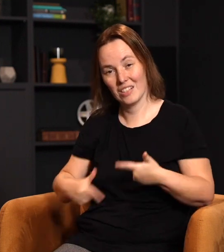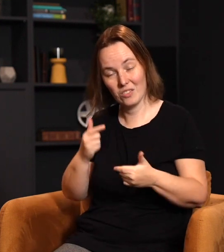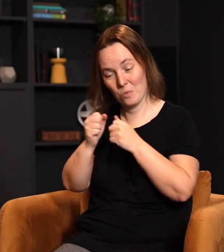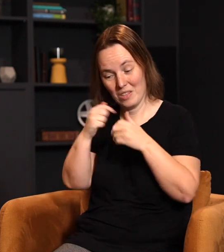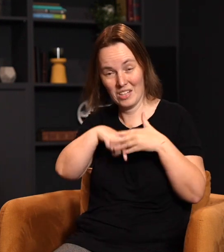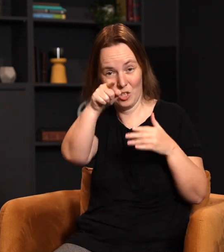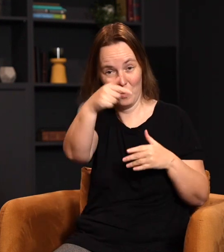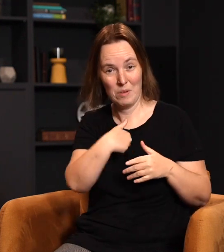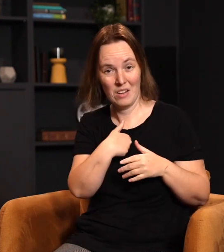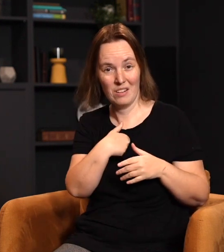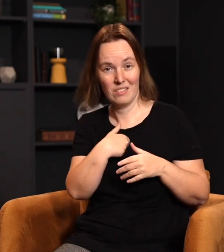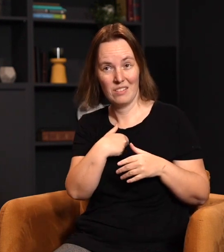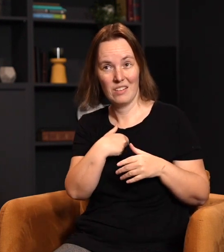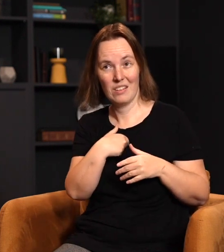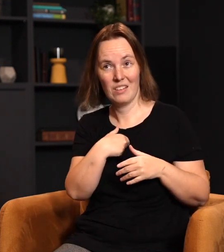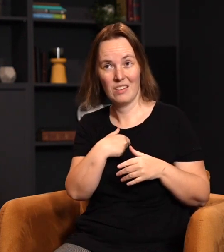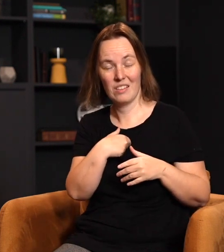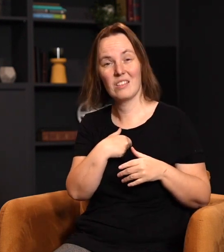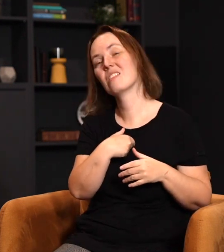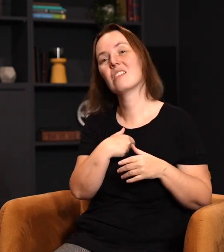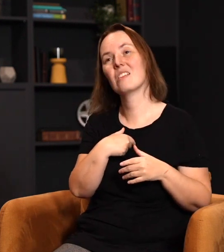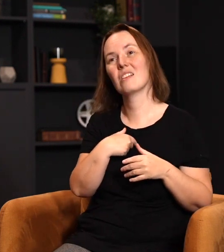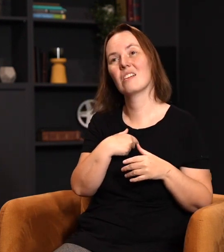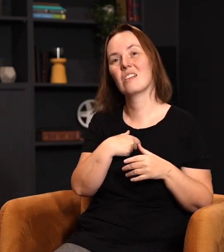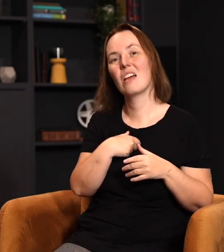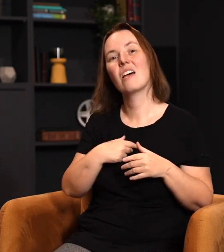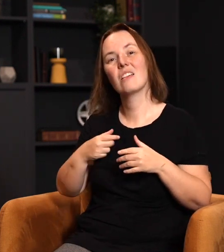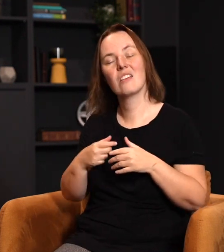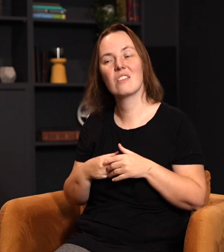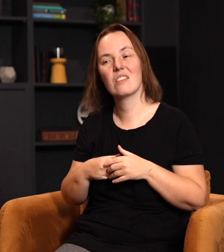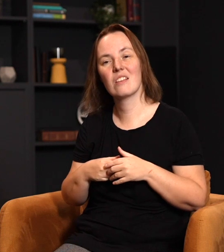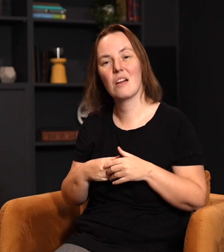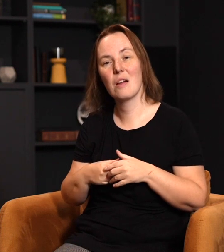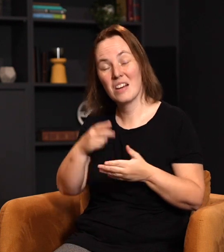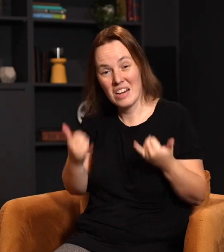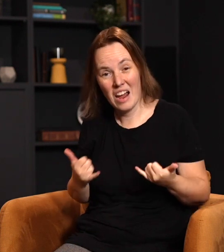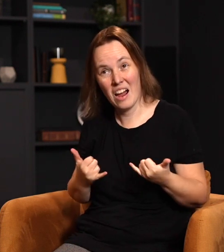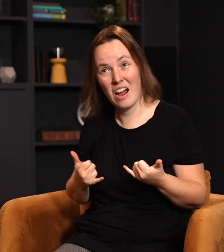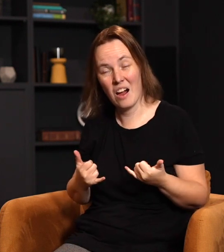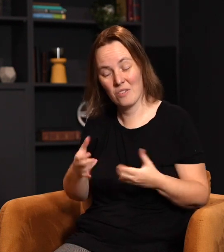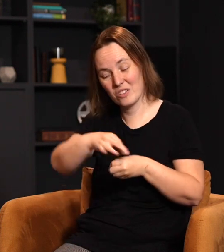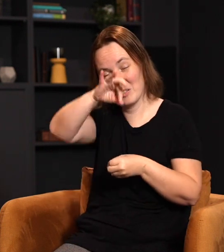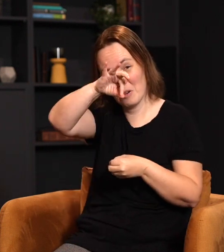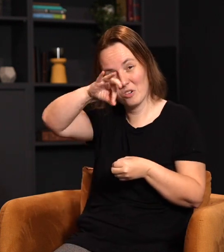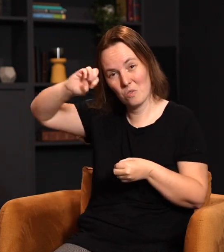lives within you and me, not only is there a biological seed that has blessed the peoples of the earth, but now there is a